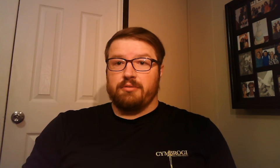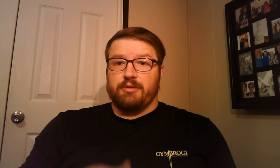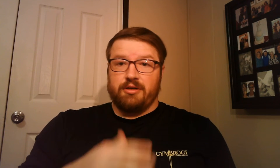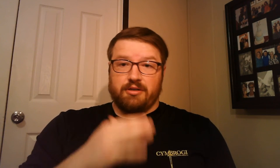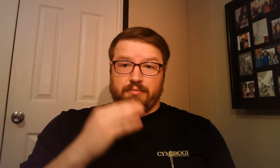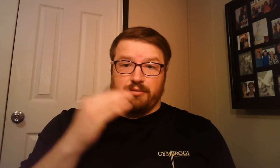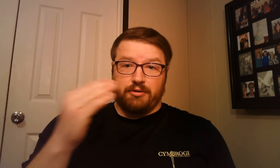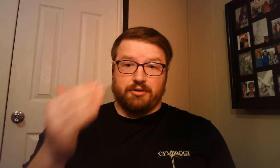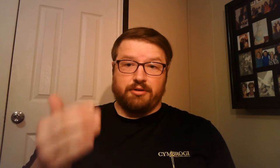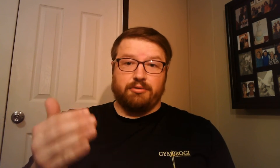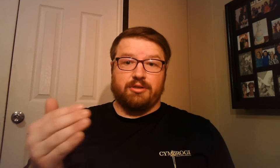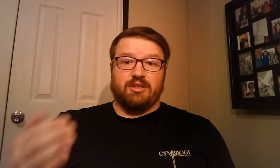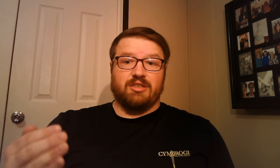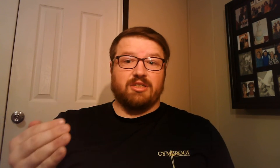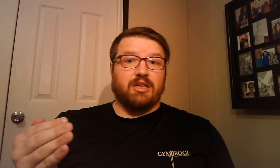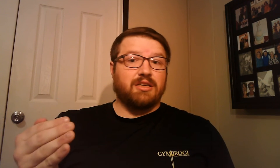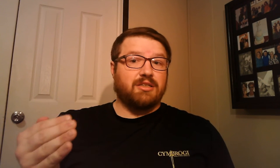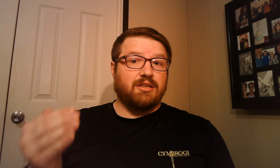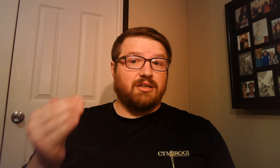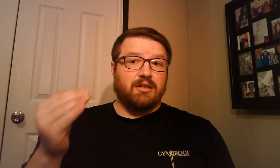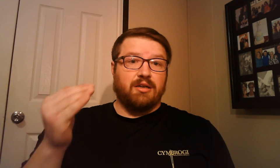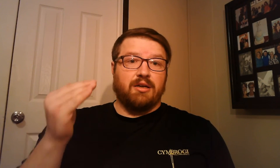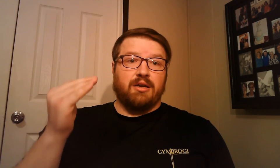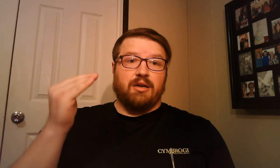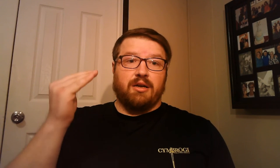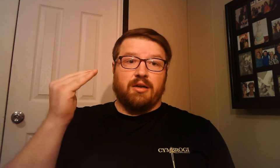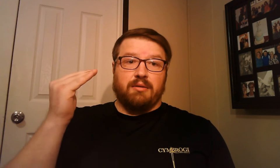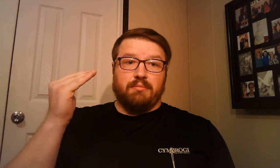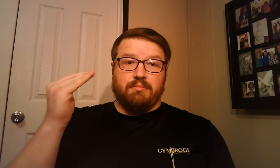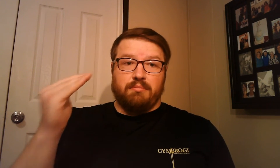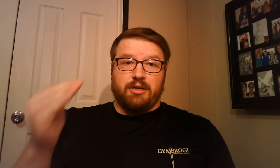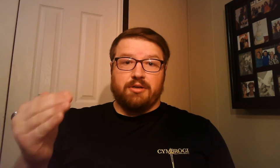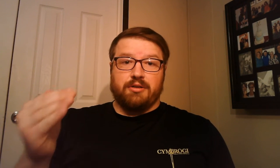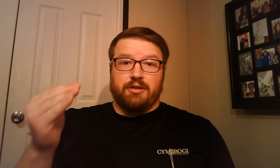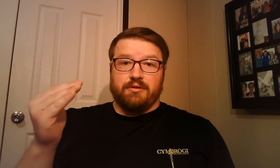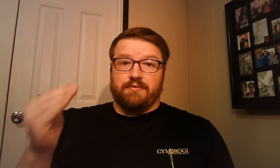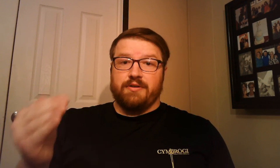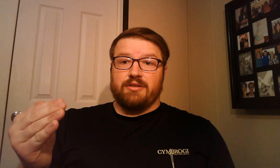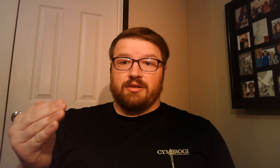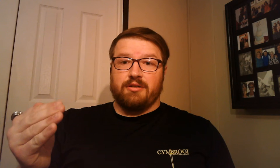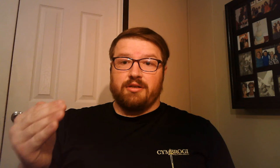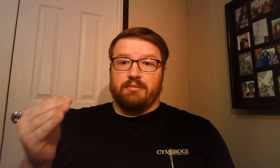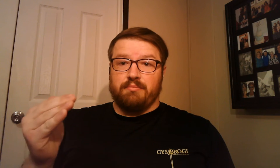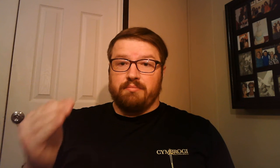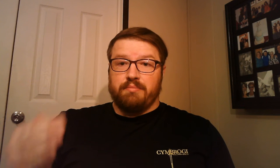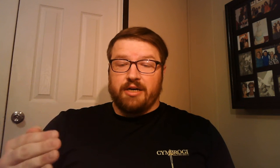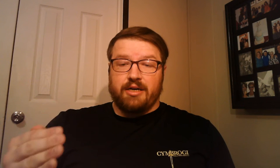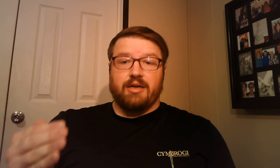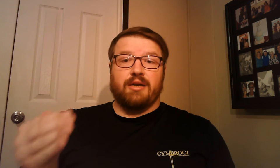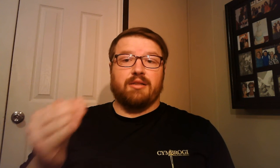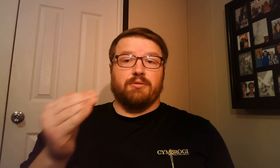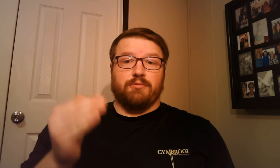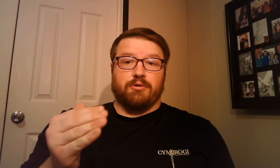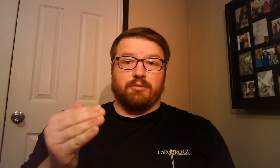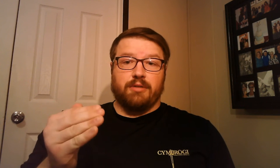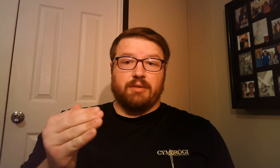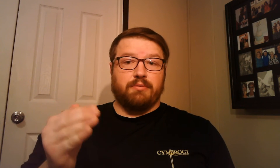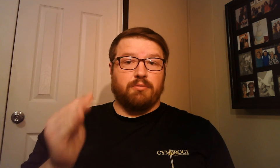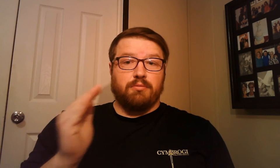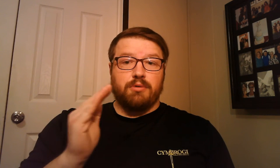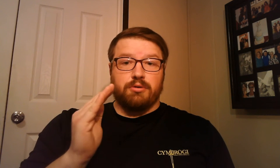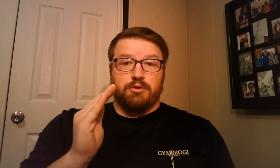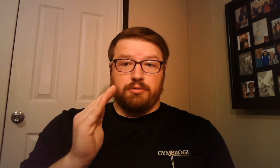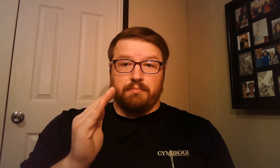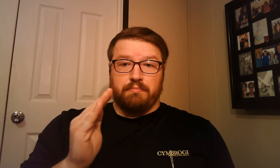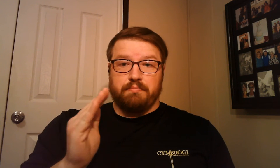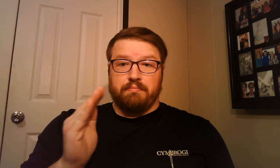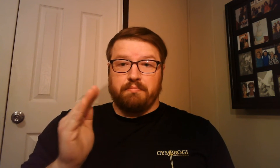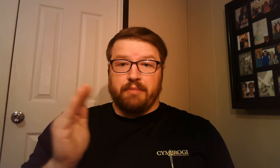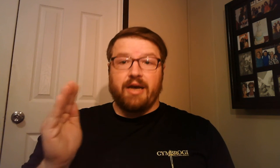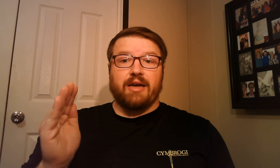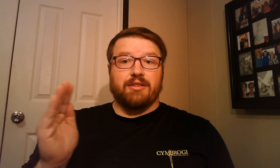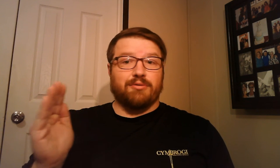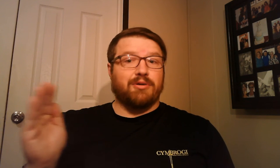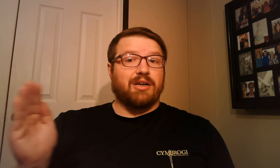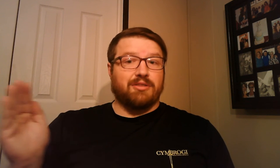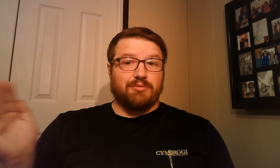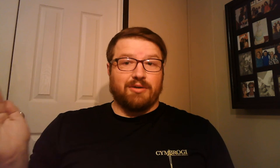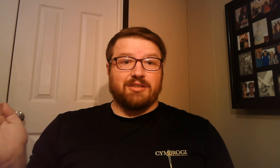because a person who is exhausted mentally or physically by the warm-up will do bad throughout the rest